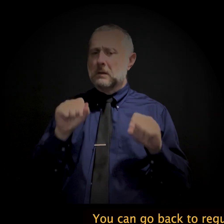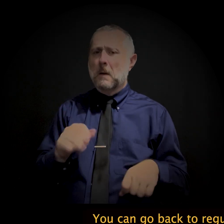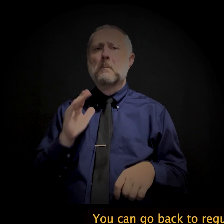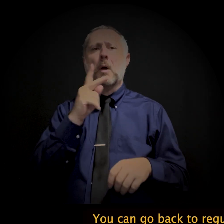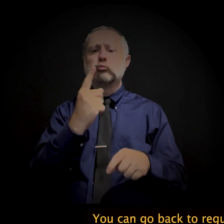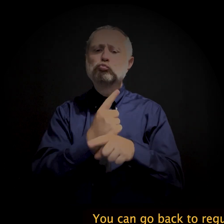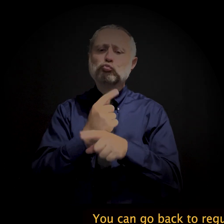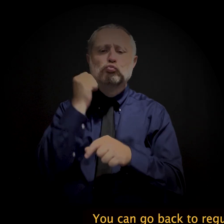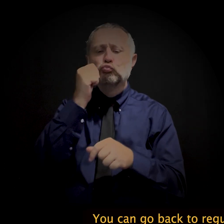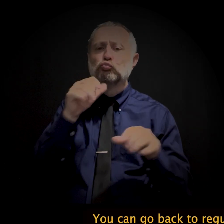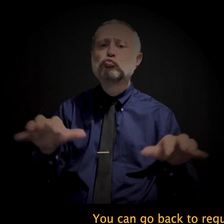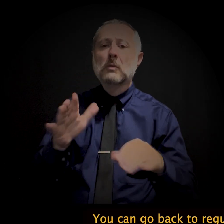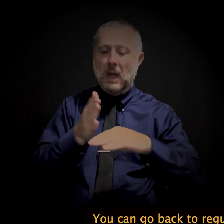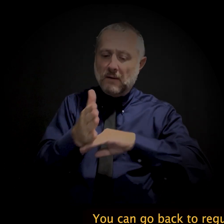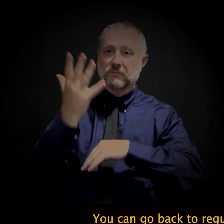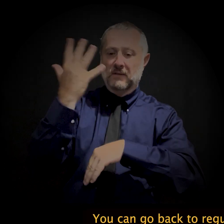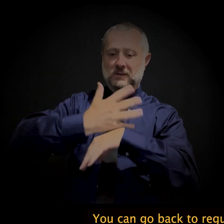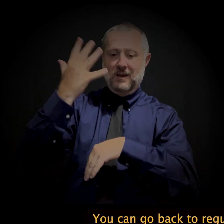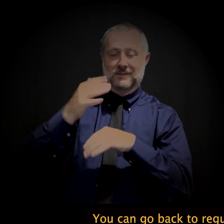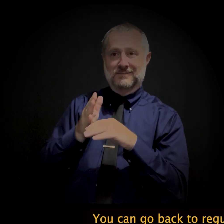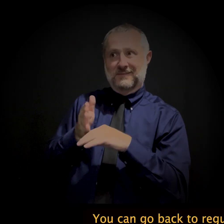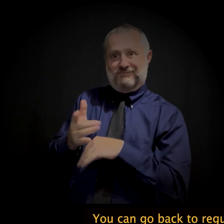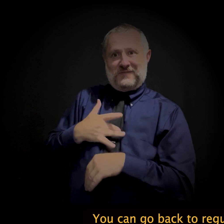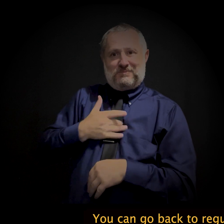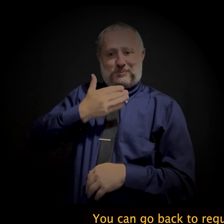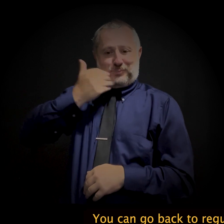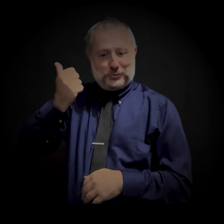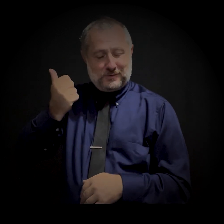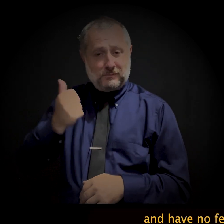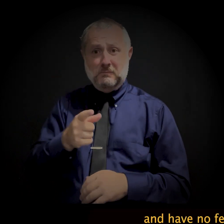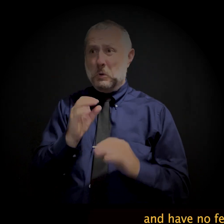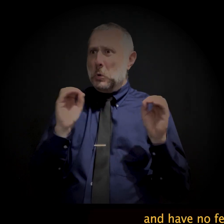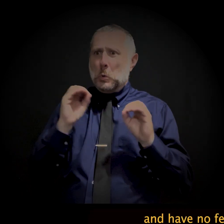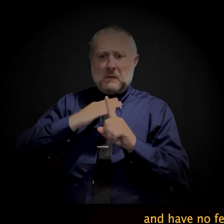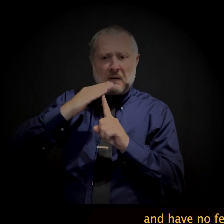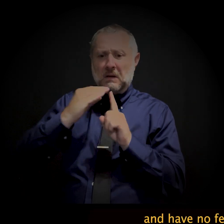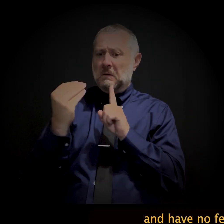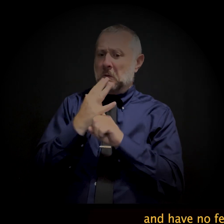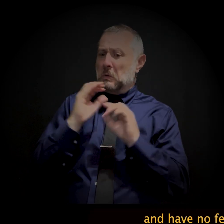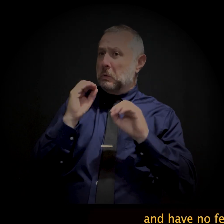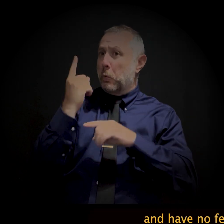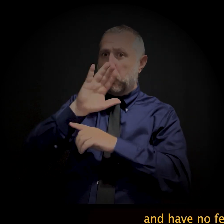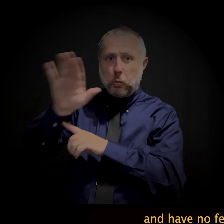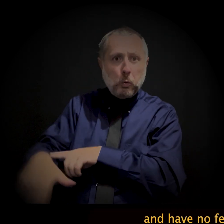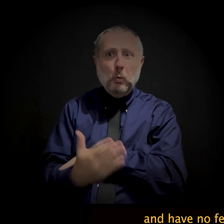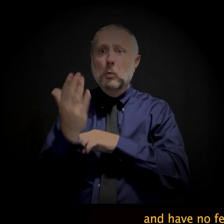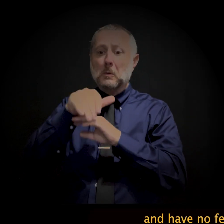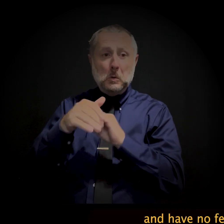go back to regular activities after five days if you are feeling better and have no fever for at least one whole day and night.